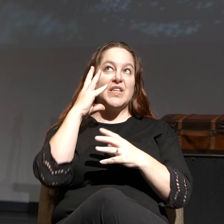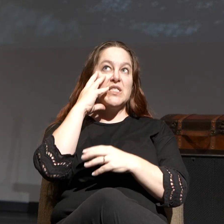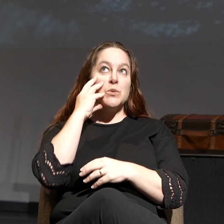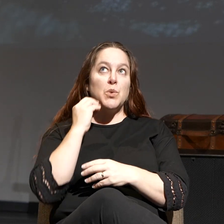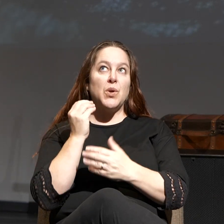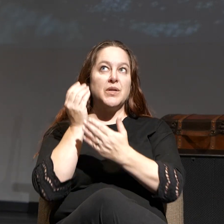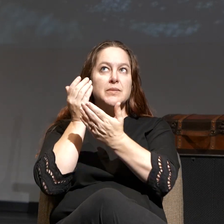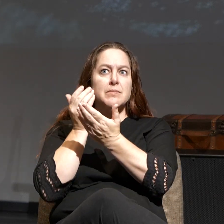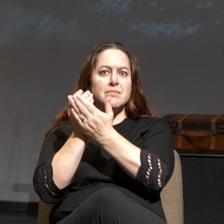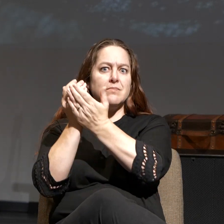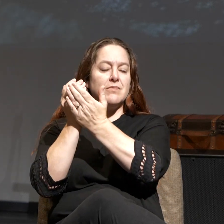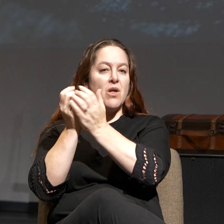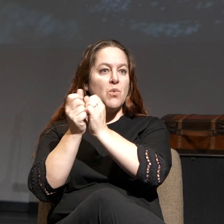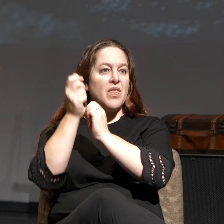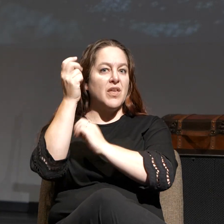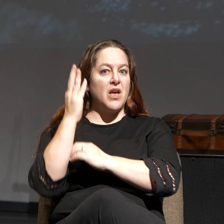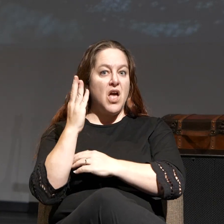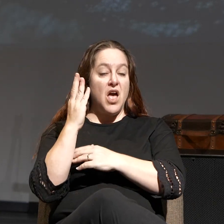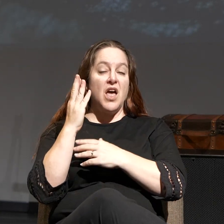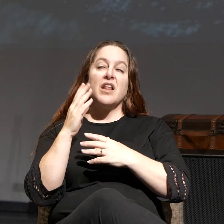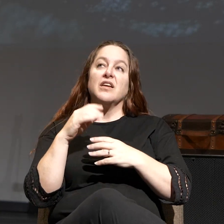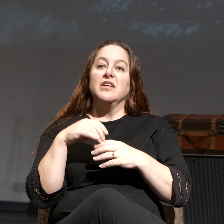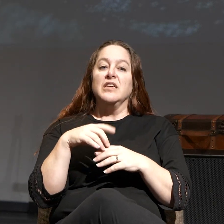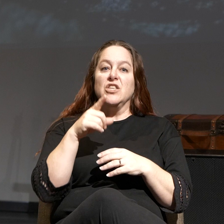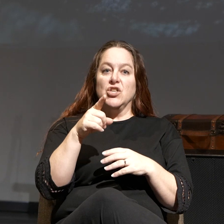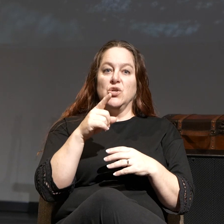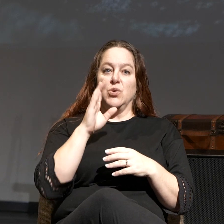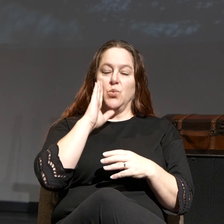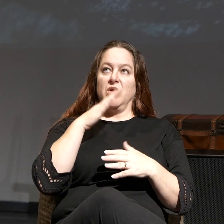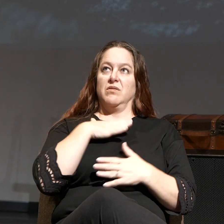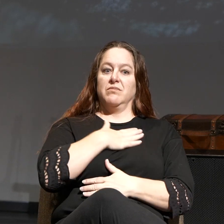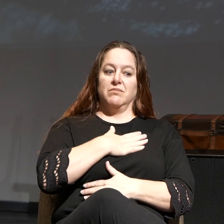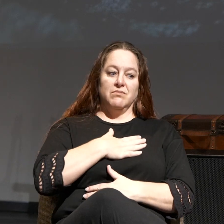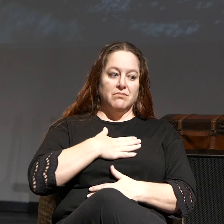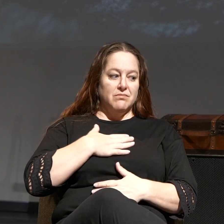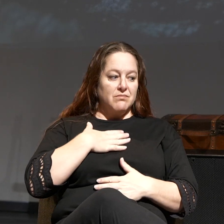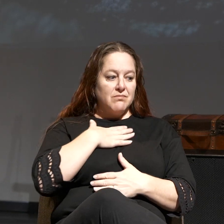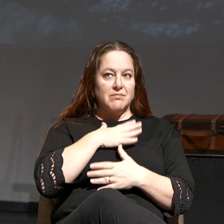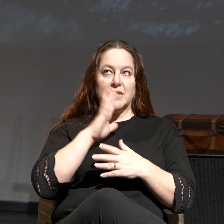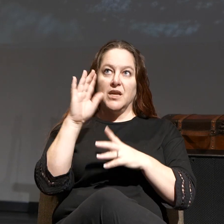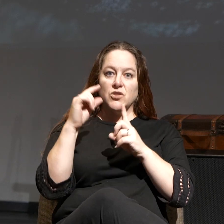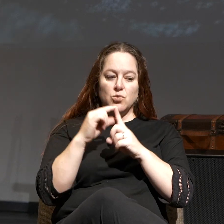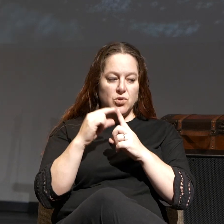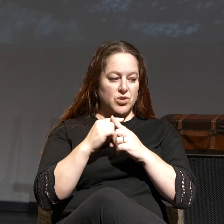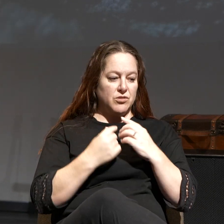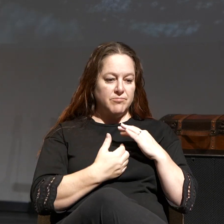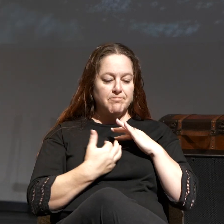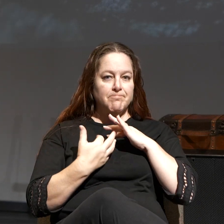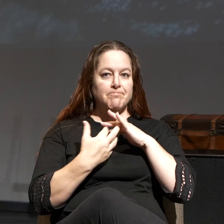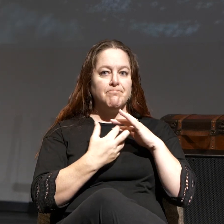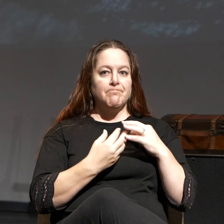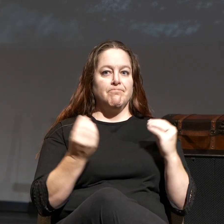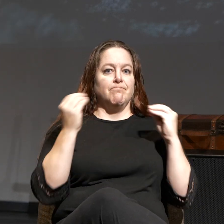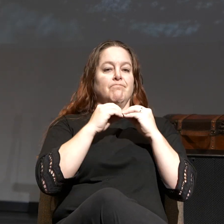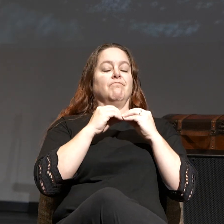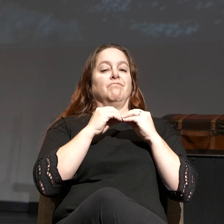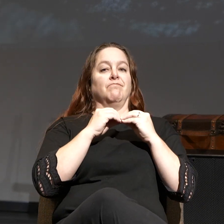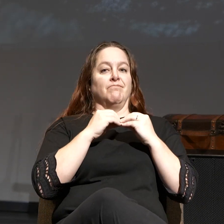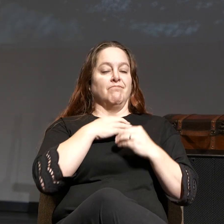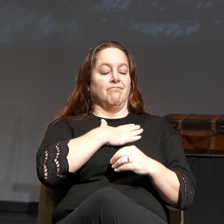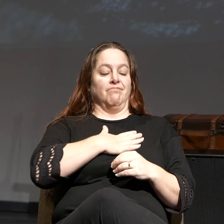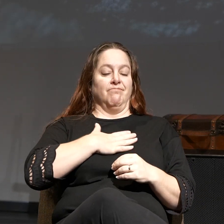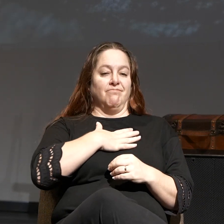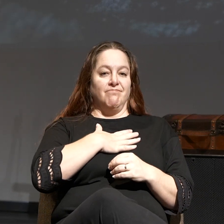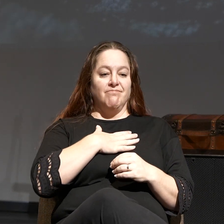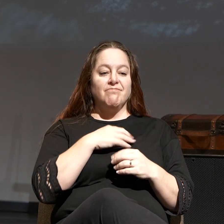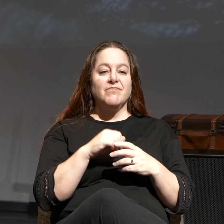And then that will stir up in you greater delight in His Word and in God. Before we head into this study, you can see on